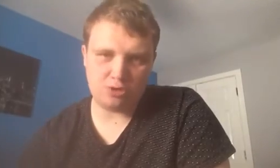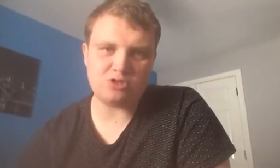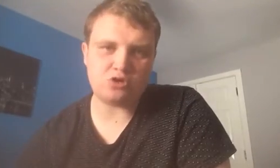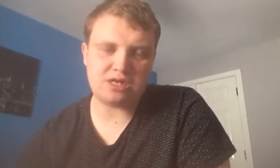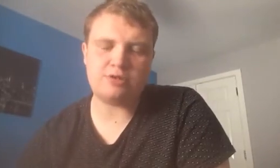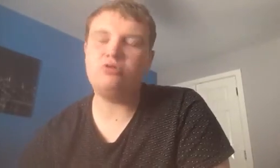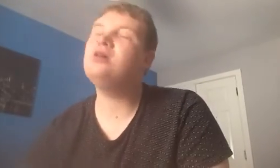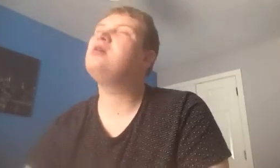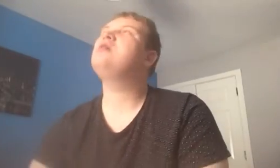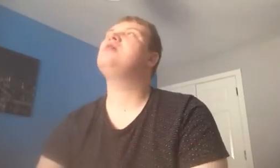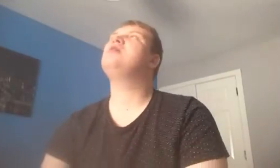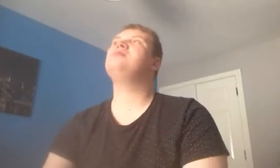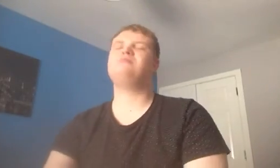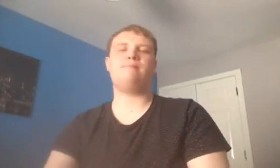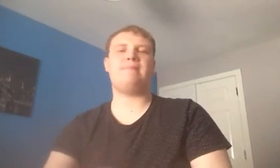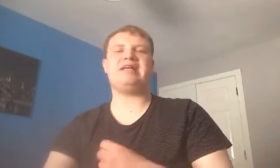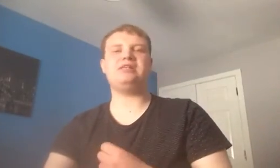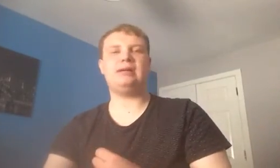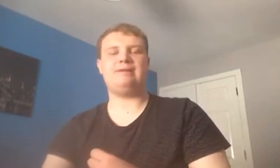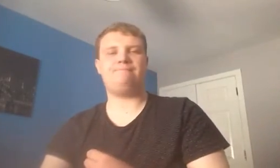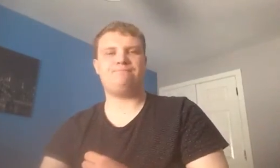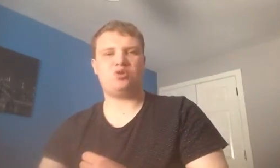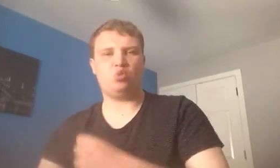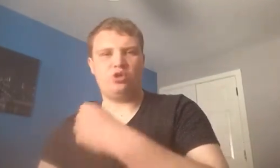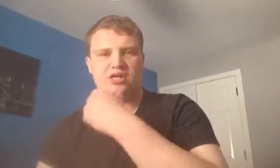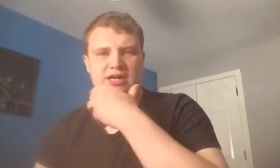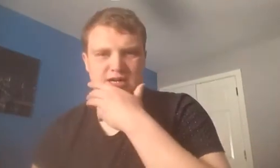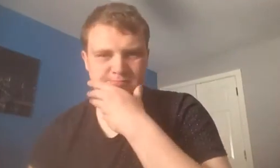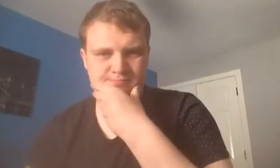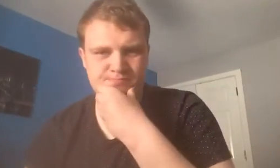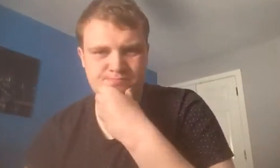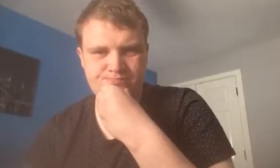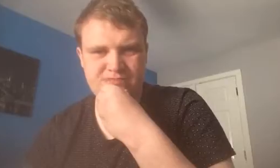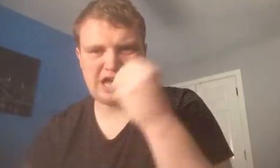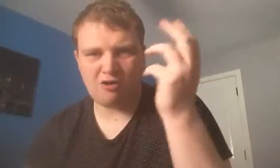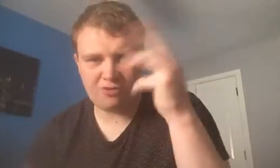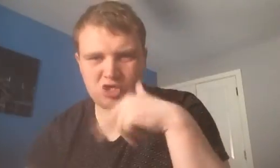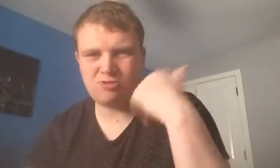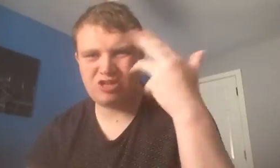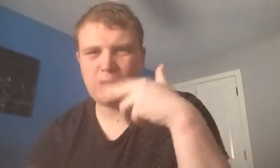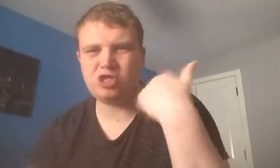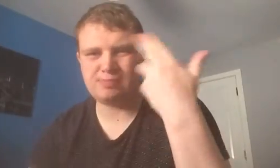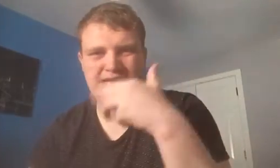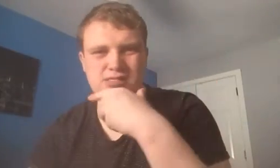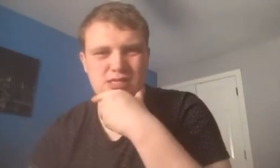know who I'm talking about. Basically, wore a, a Fredo Morelos mask.